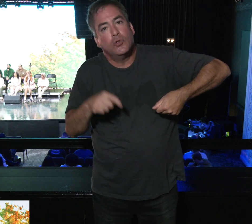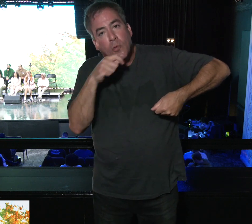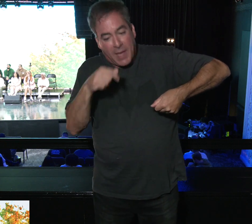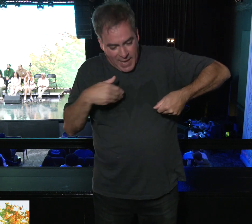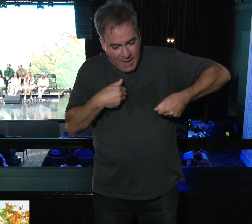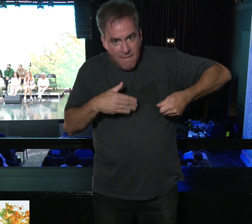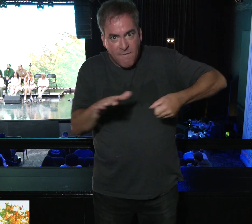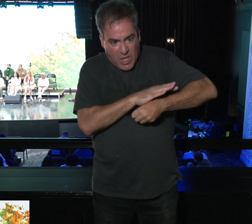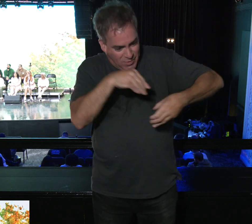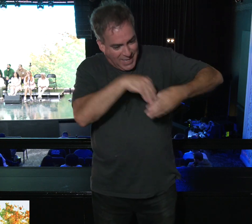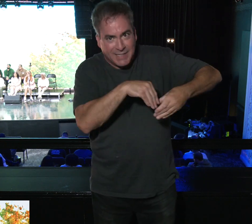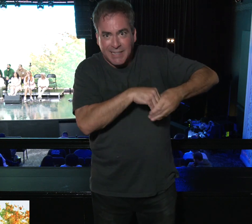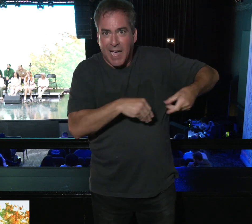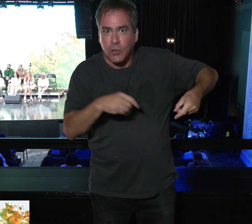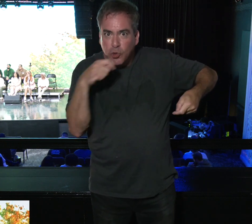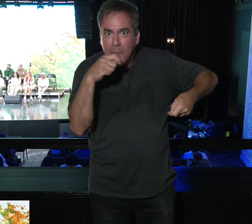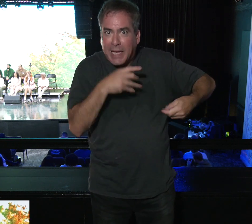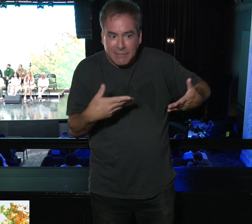toothpaste.